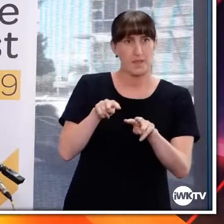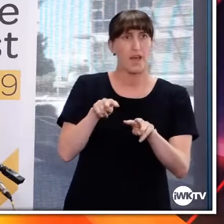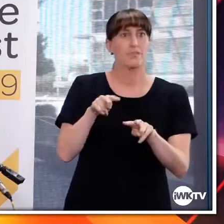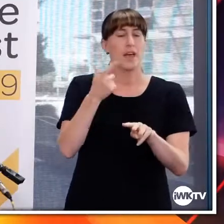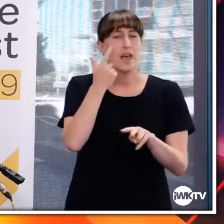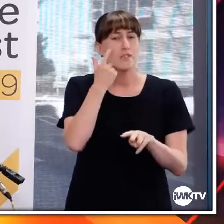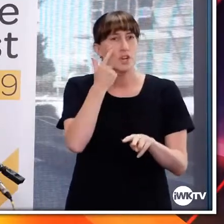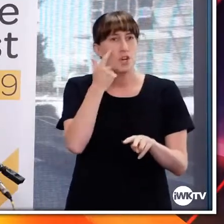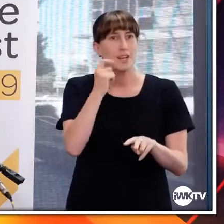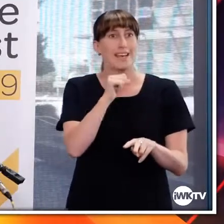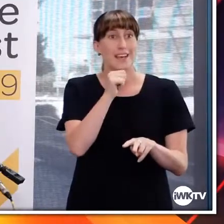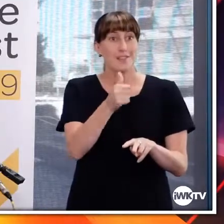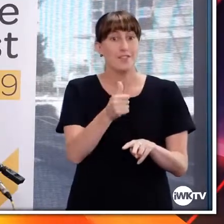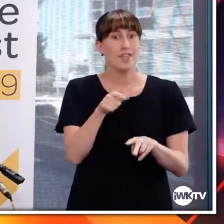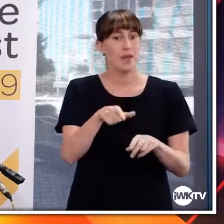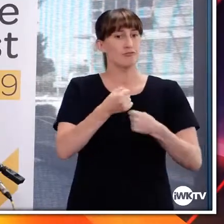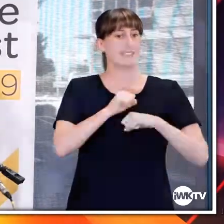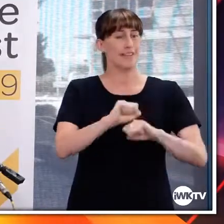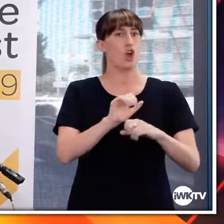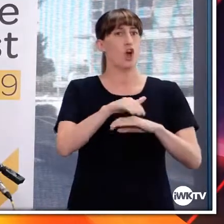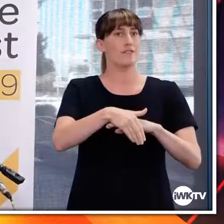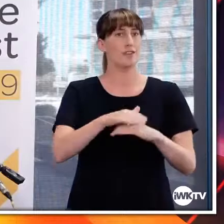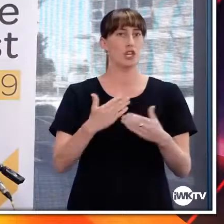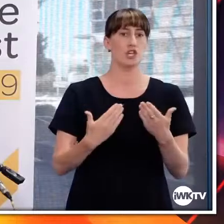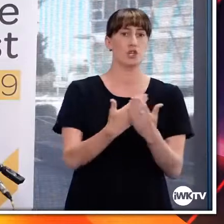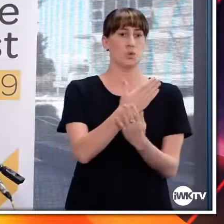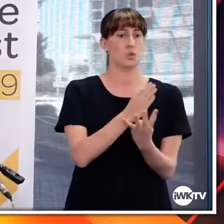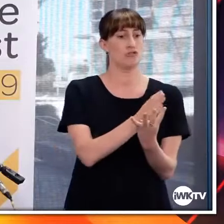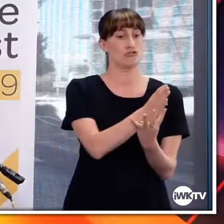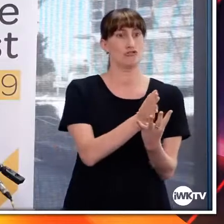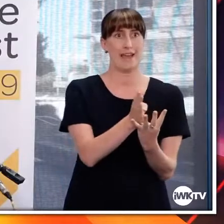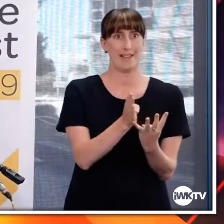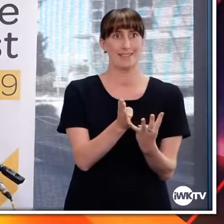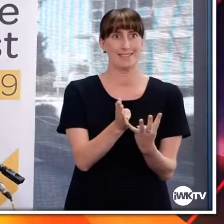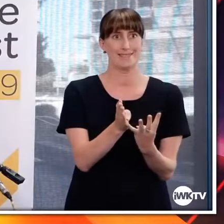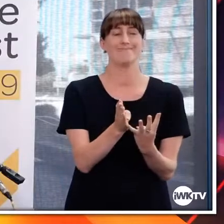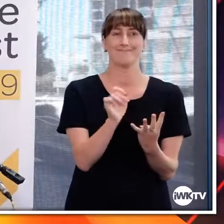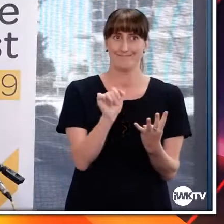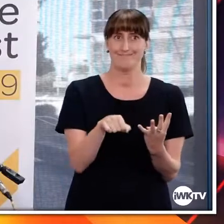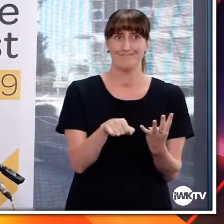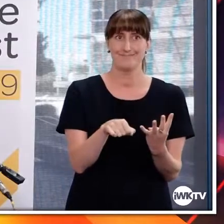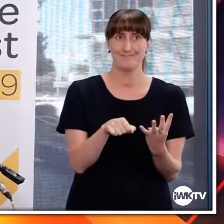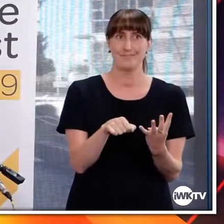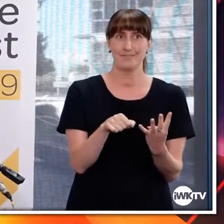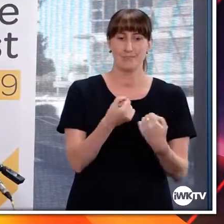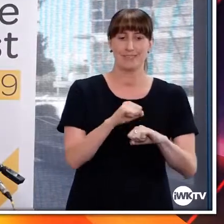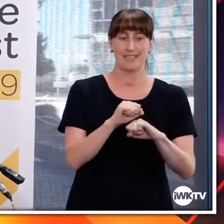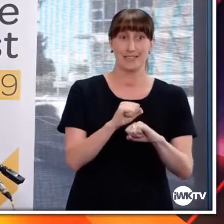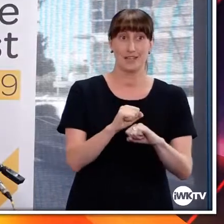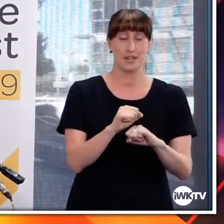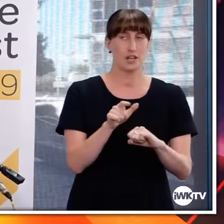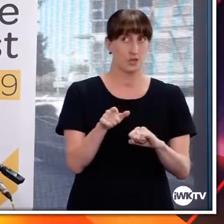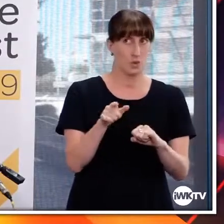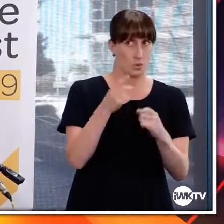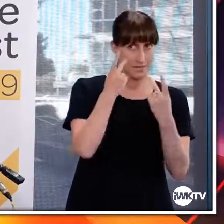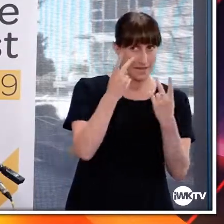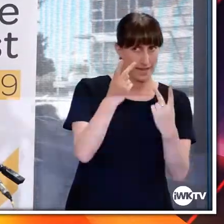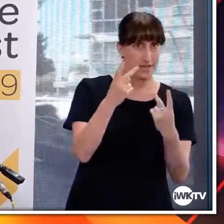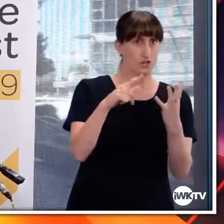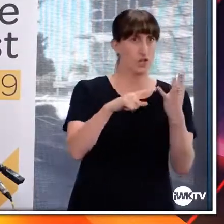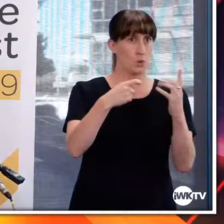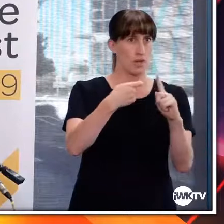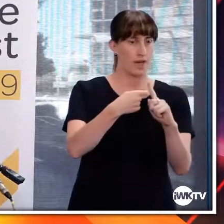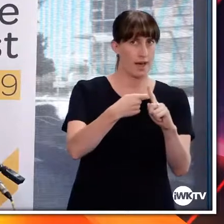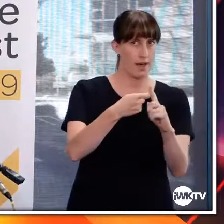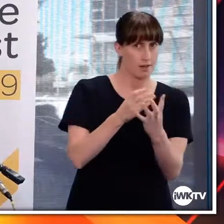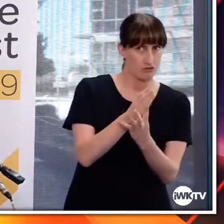to these new strains. And so far, certainly with the strain first identified in the UK, the results are promising. It appears to